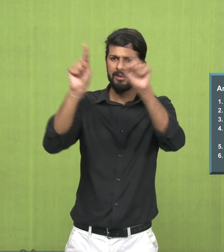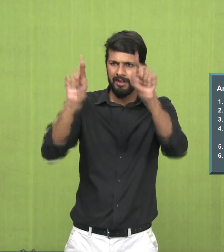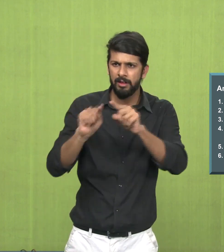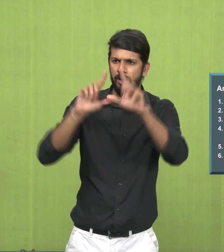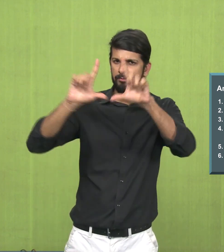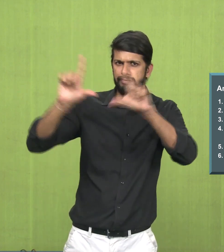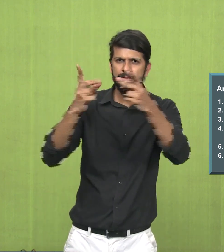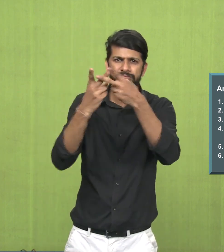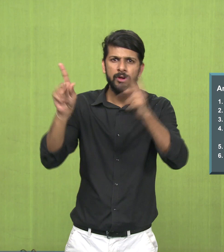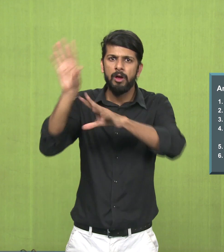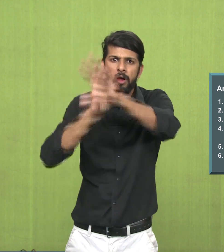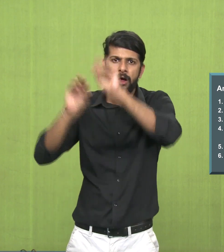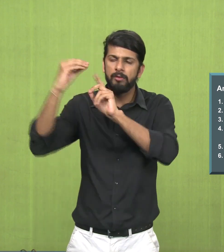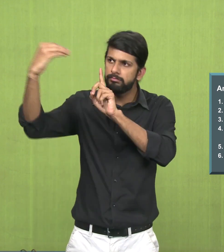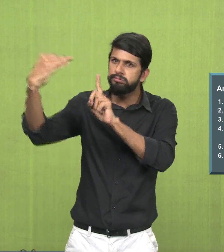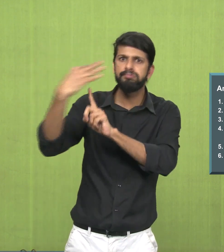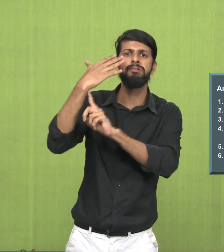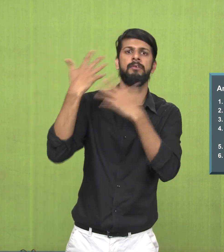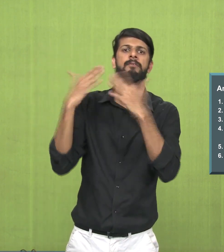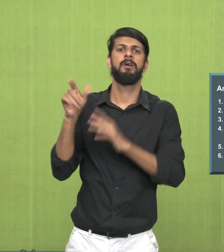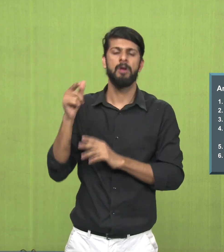contemporary European art styles and trends.